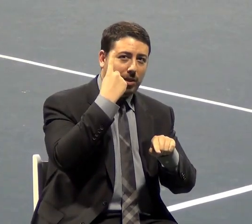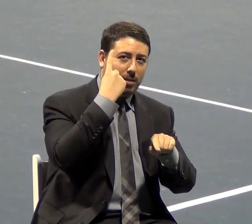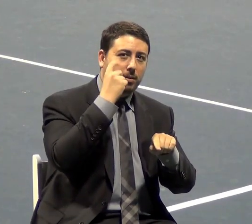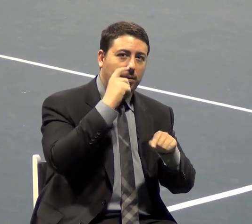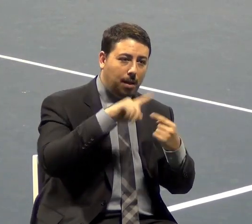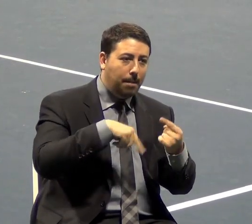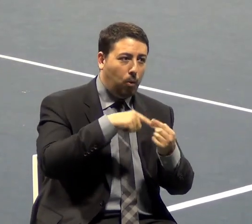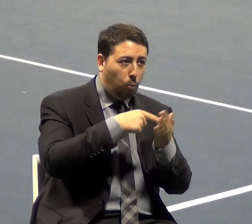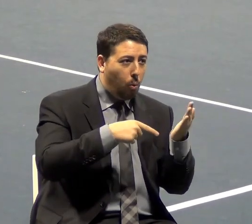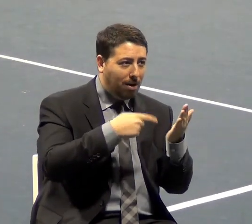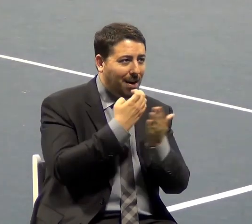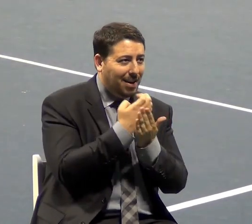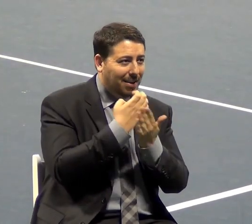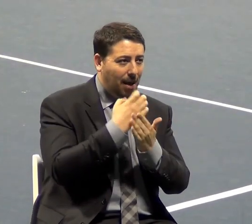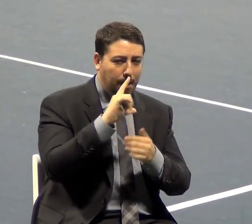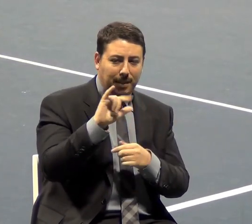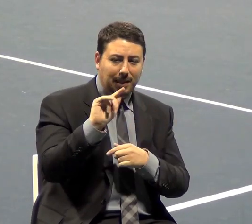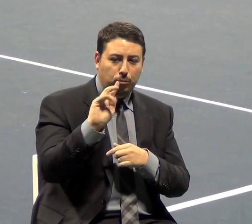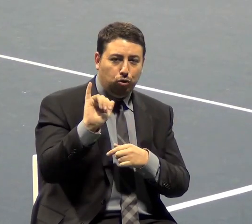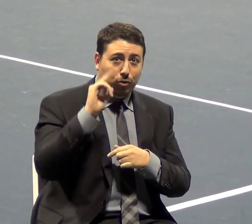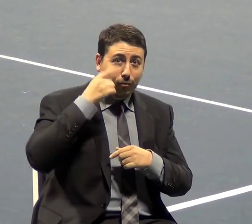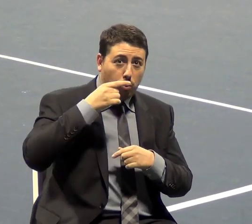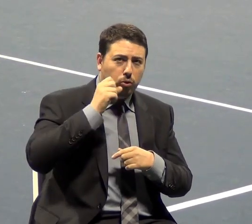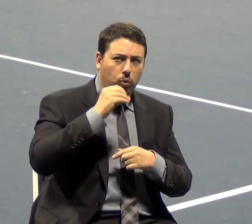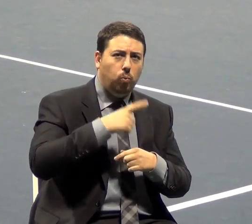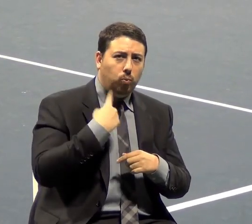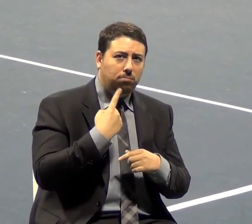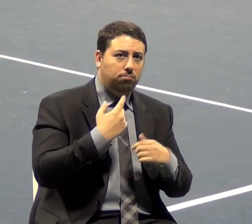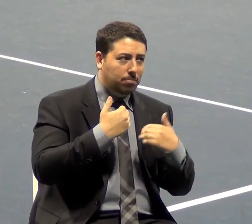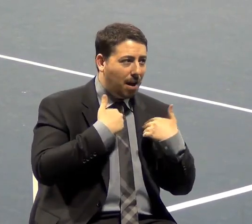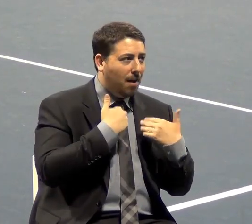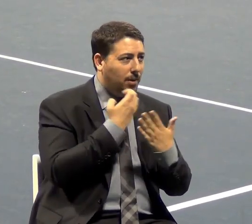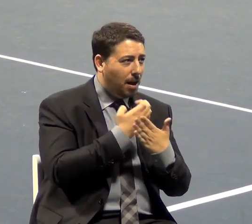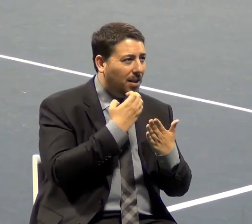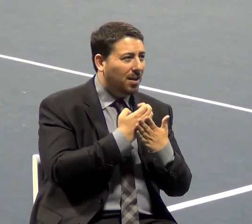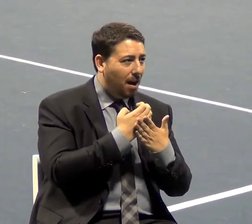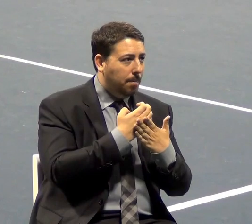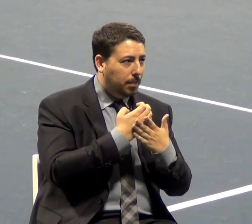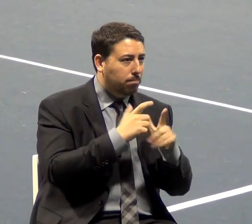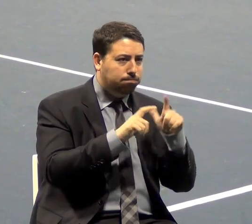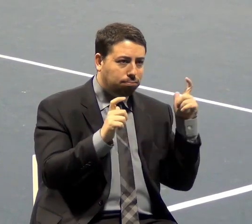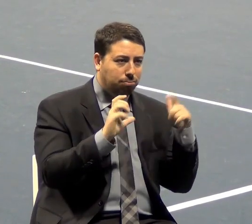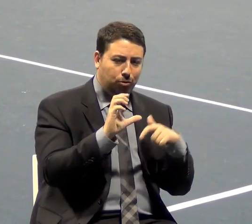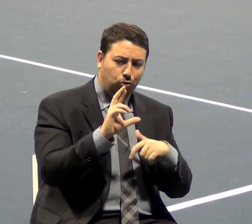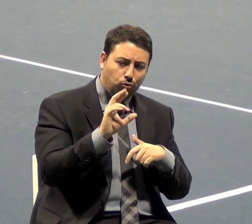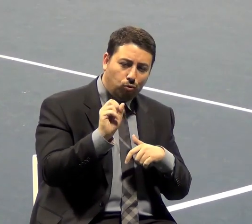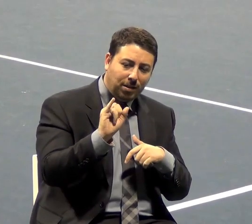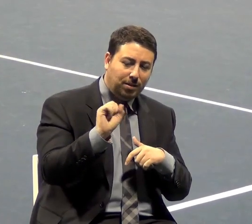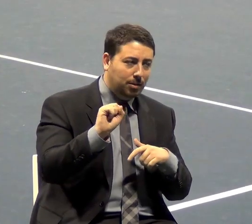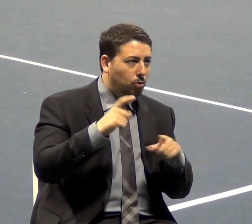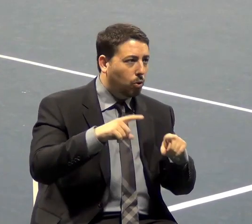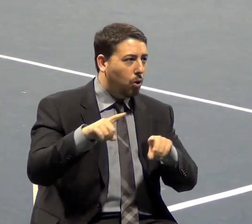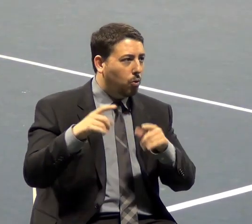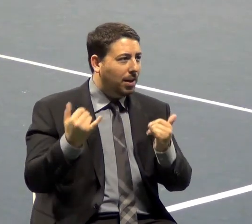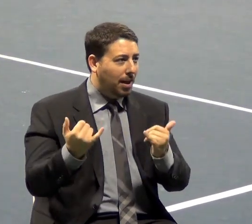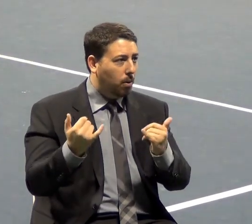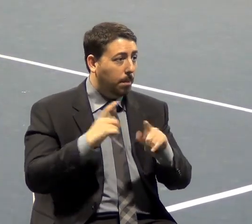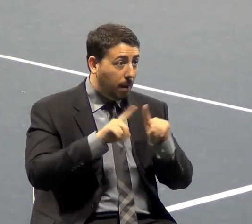economic liberty is all about. So we do have an economic crisis going on. But it was a predictable crisis. It shouldn't be that